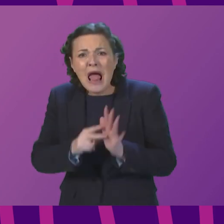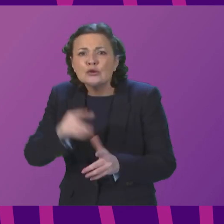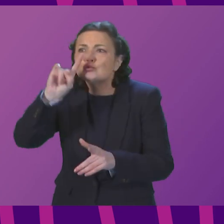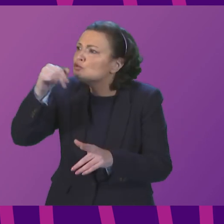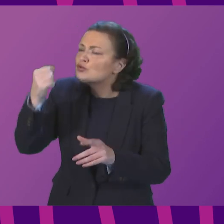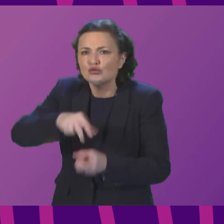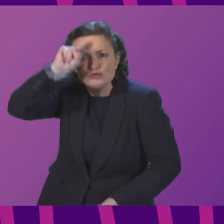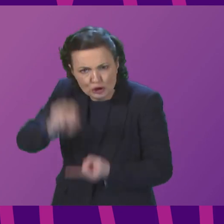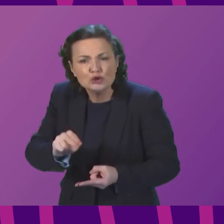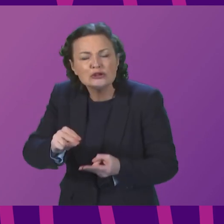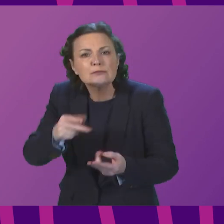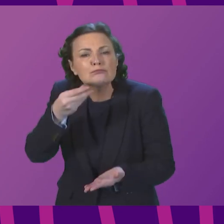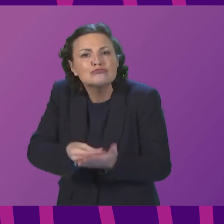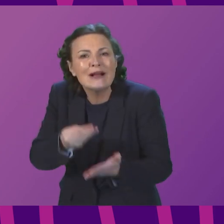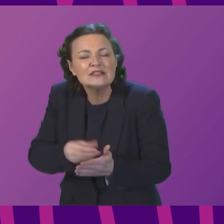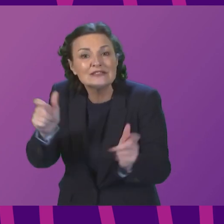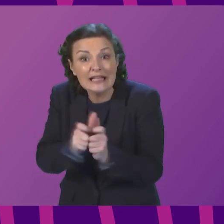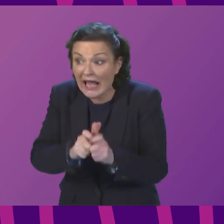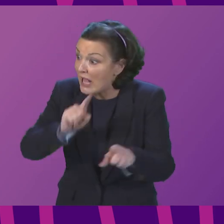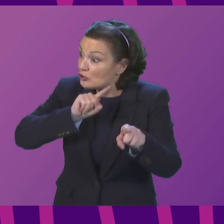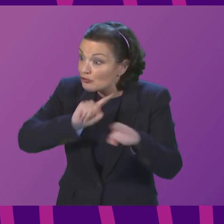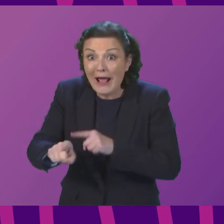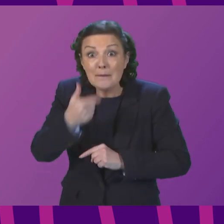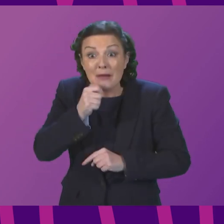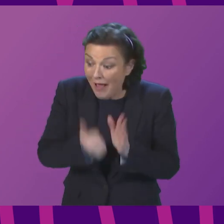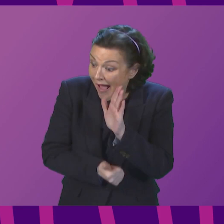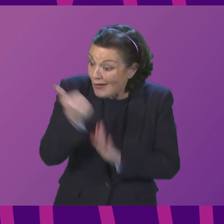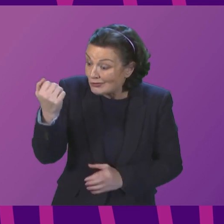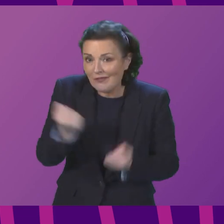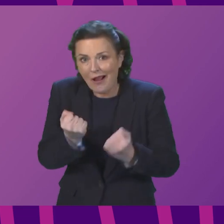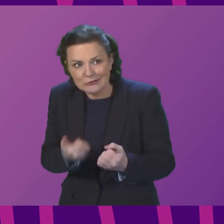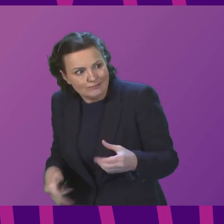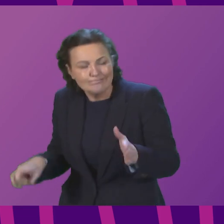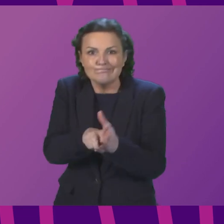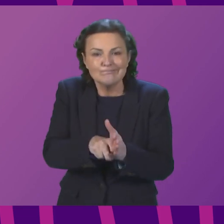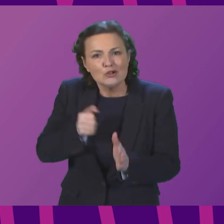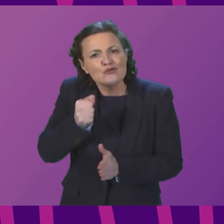reduce fares and get more people out of their cars and onto trains?